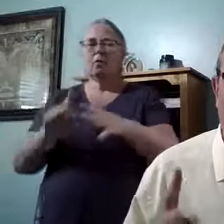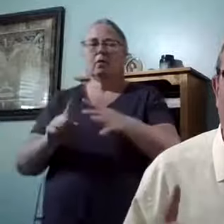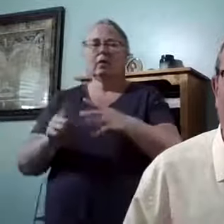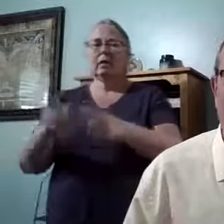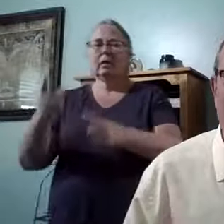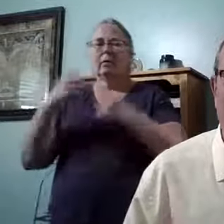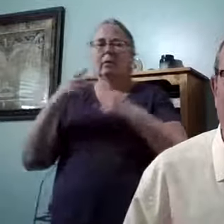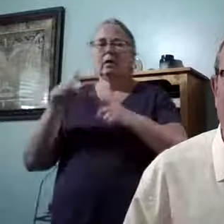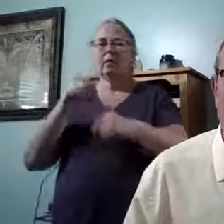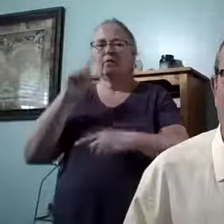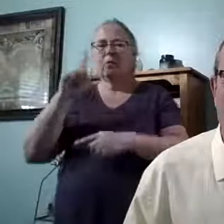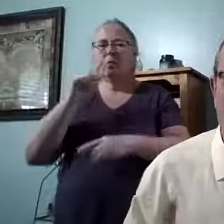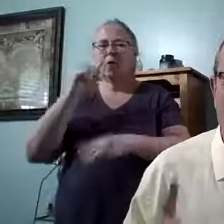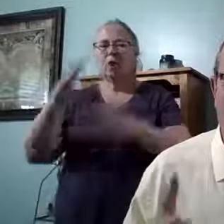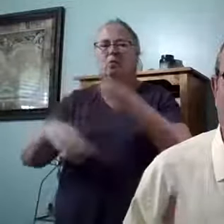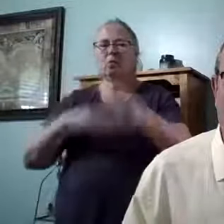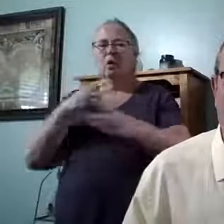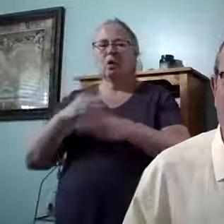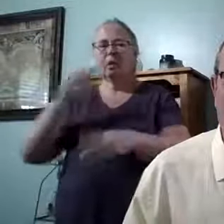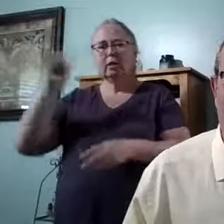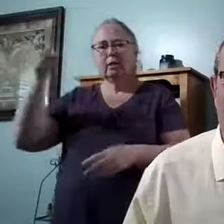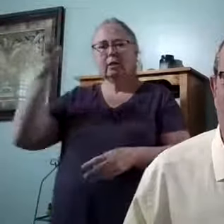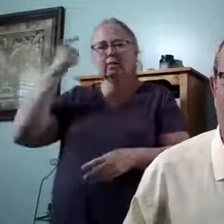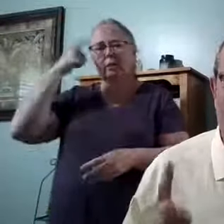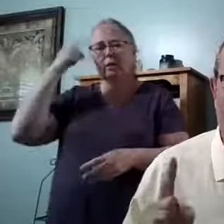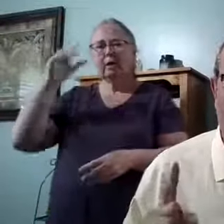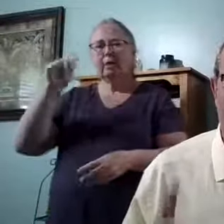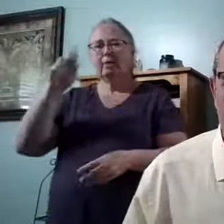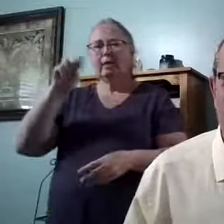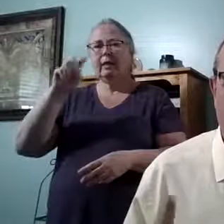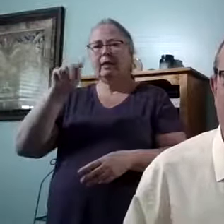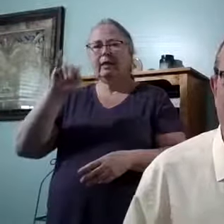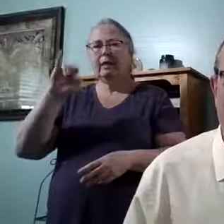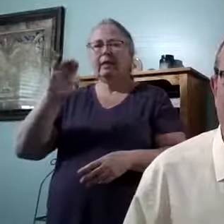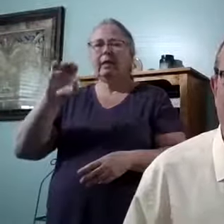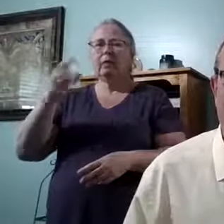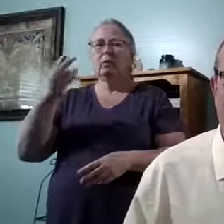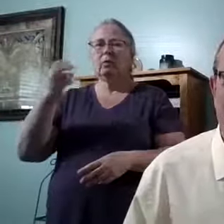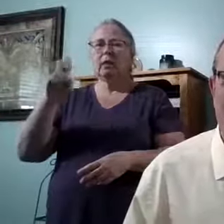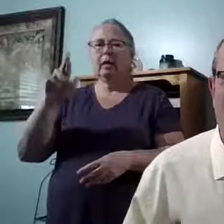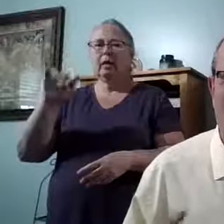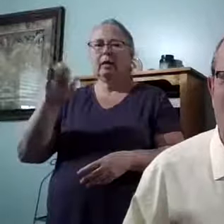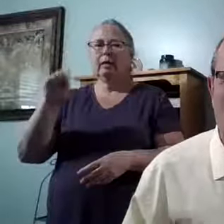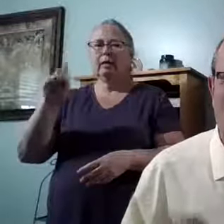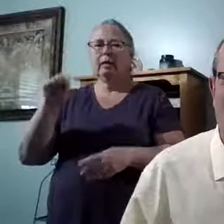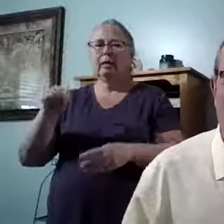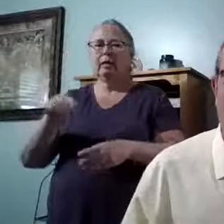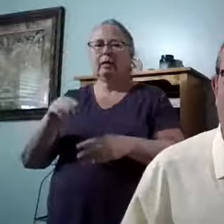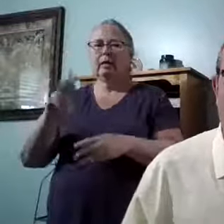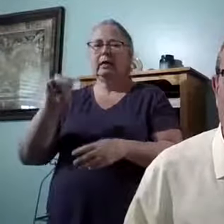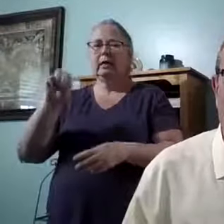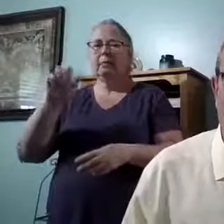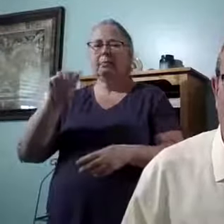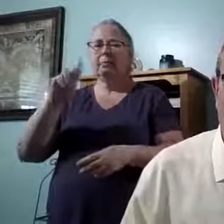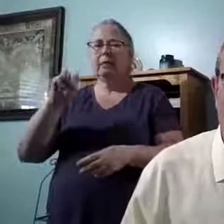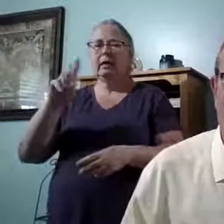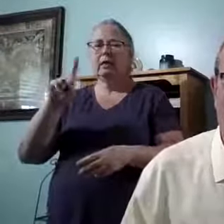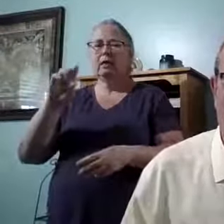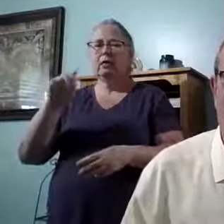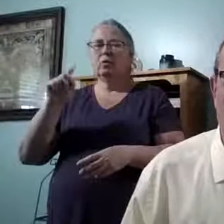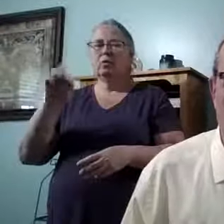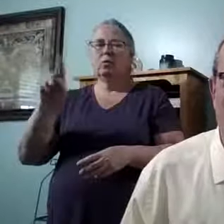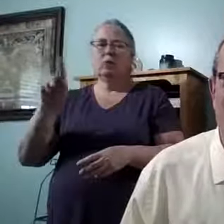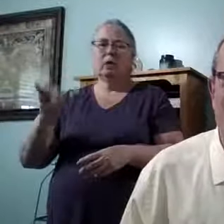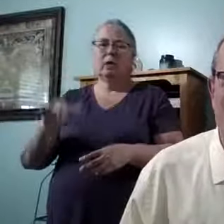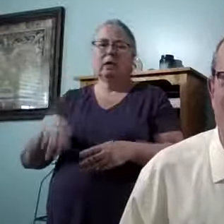of a one world government and the Antichrist and a mandatory chip being placed either